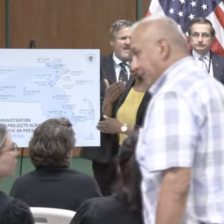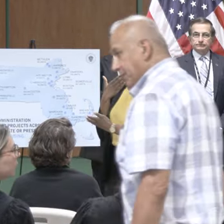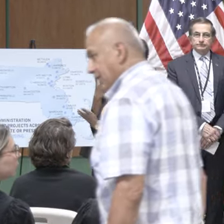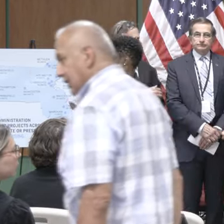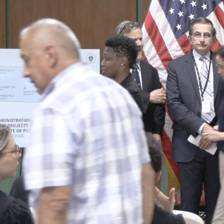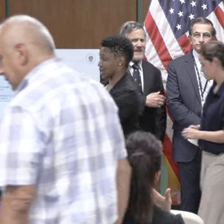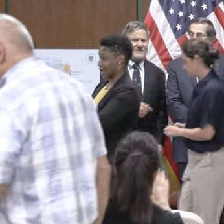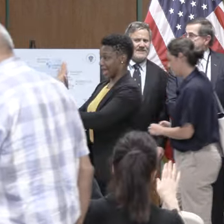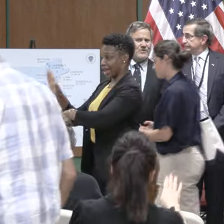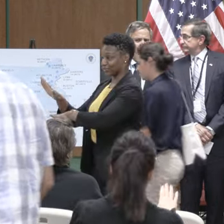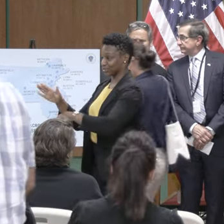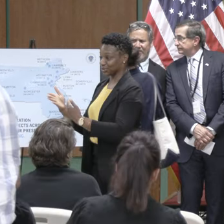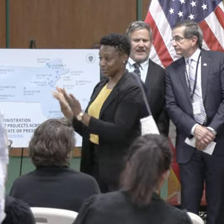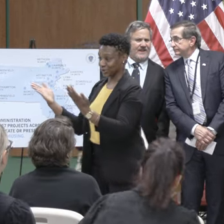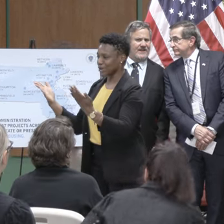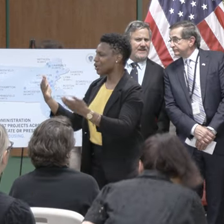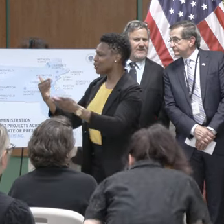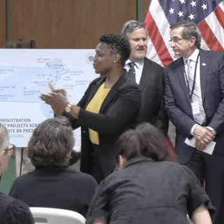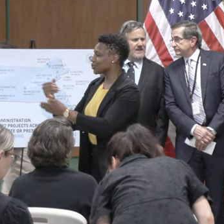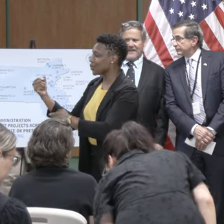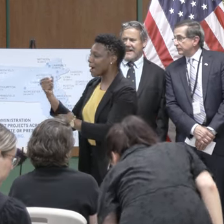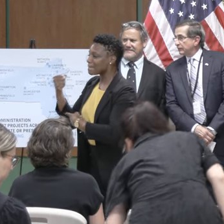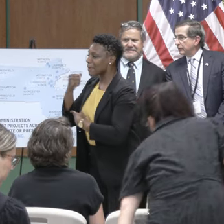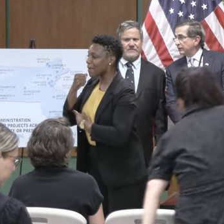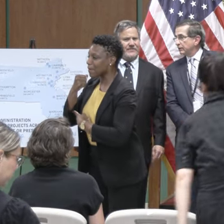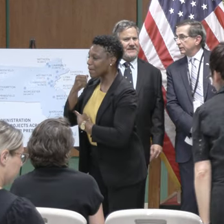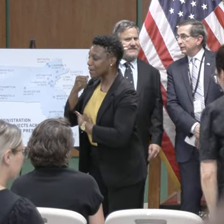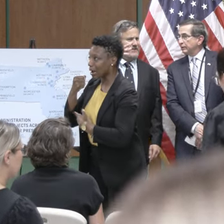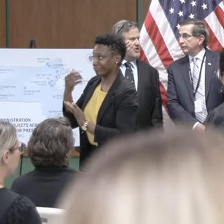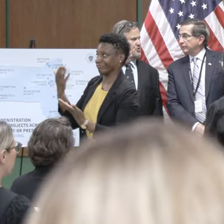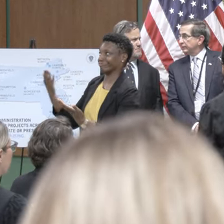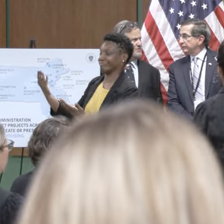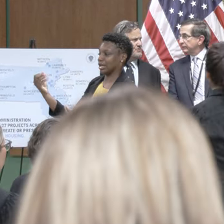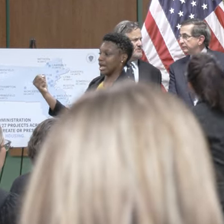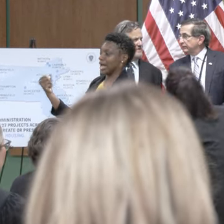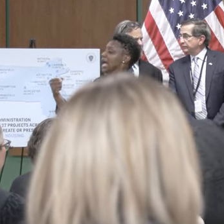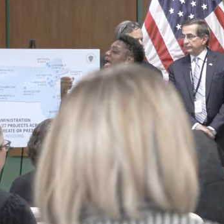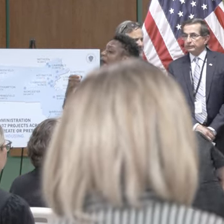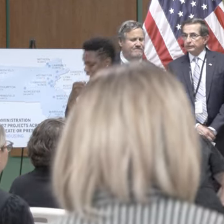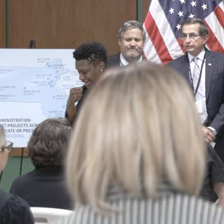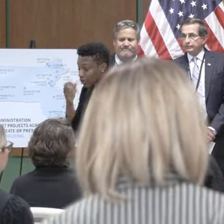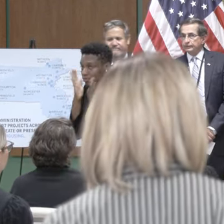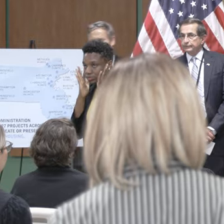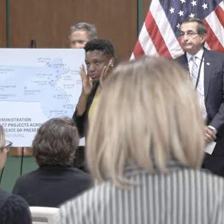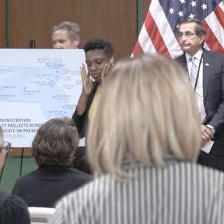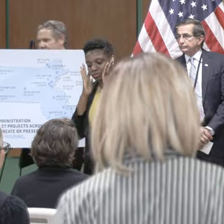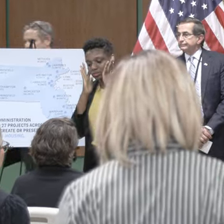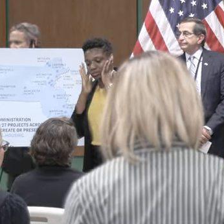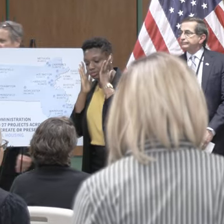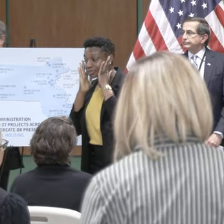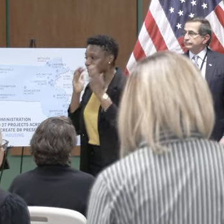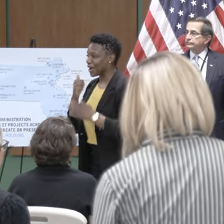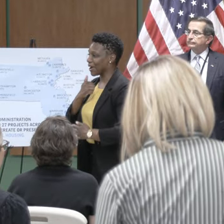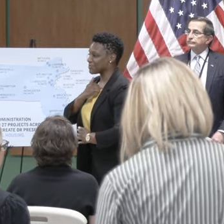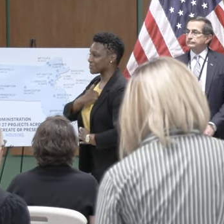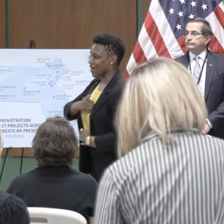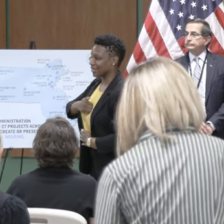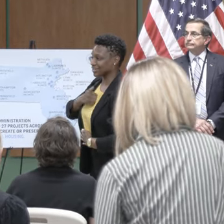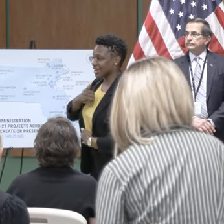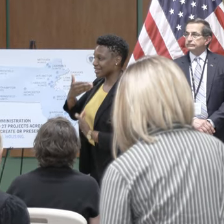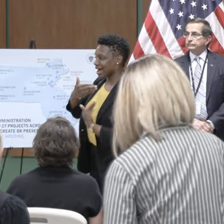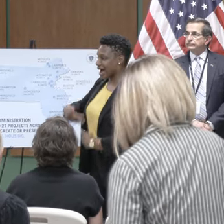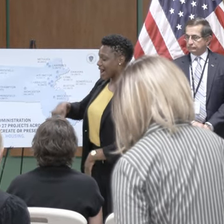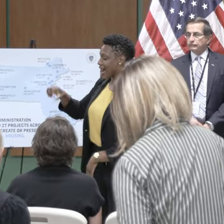we got new microphones in our select board chamber last week and I should have known better than to lean in and scream so I apologize my name is Steve